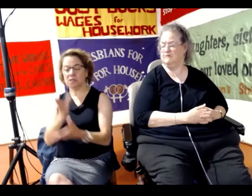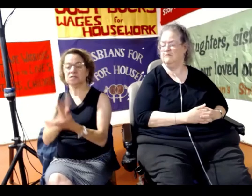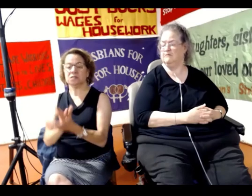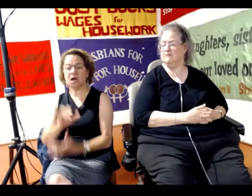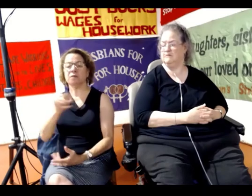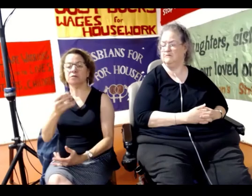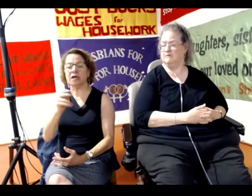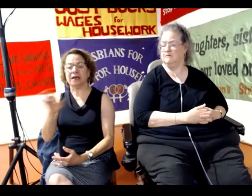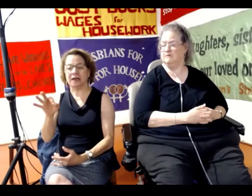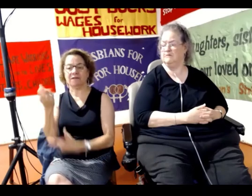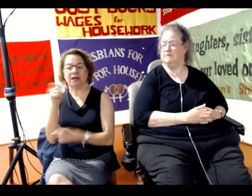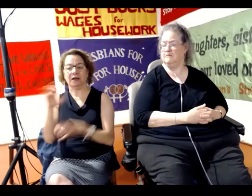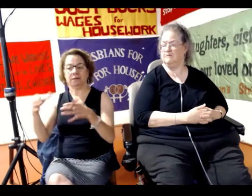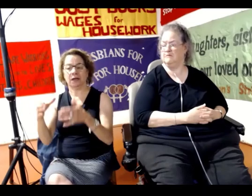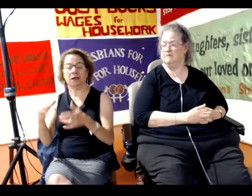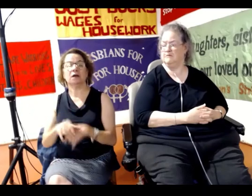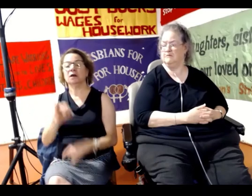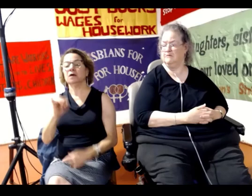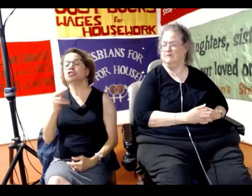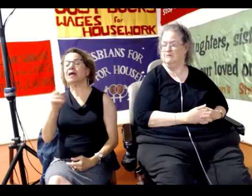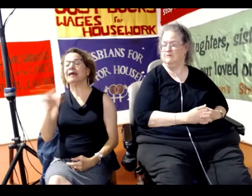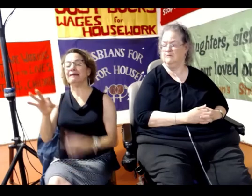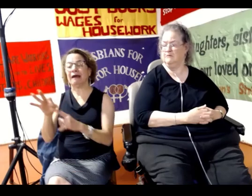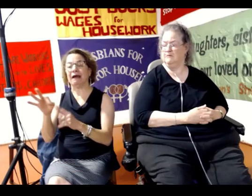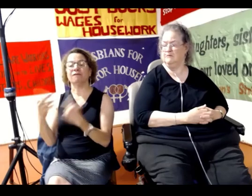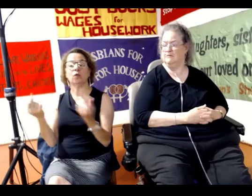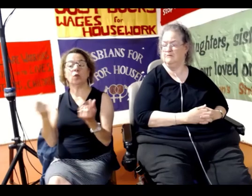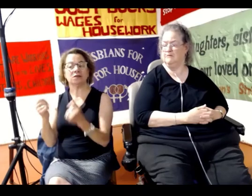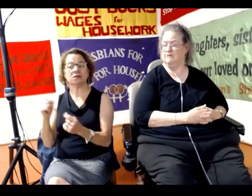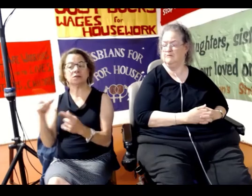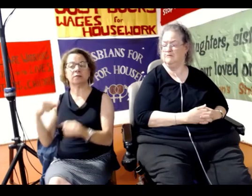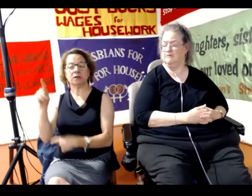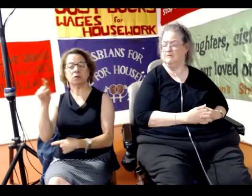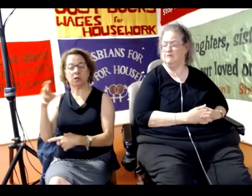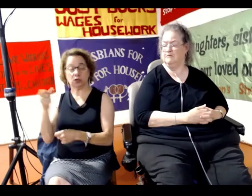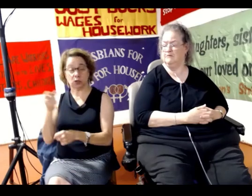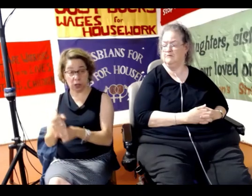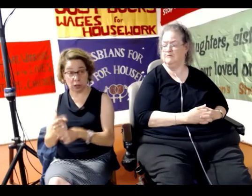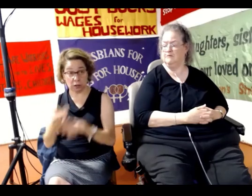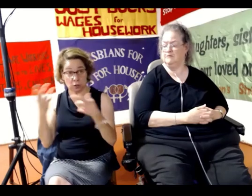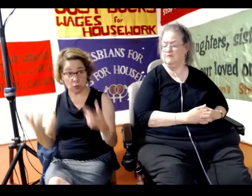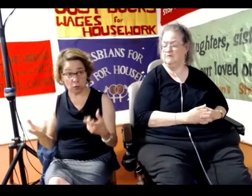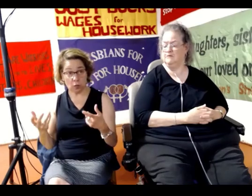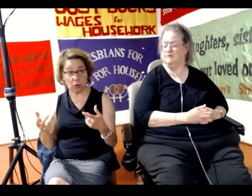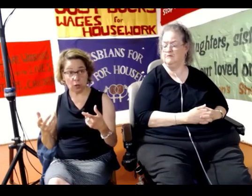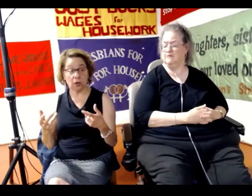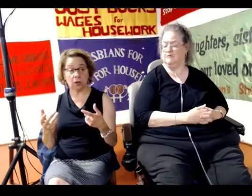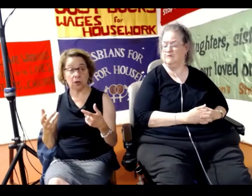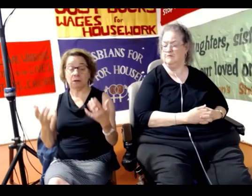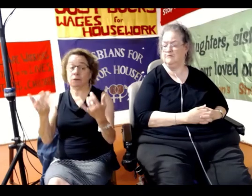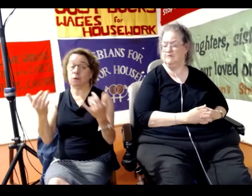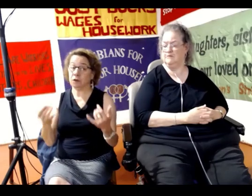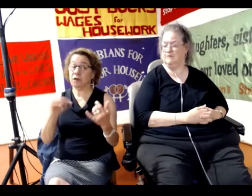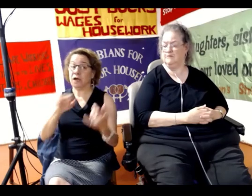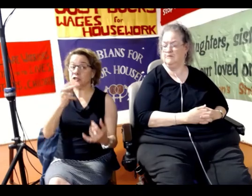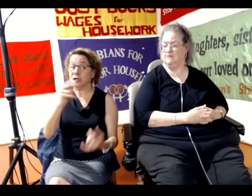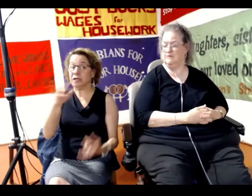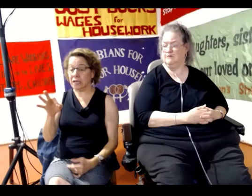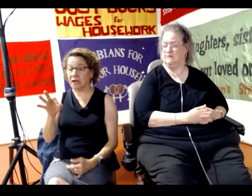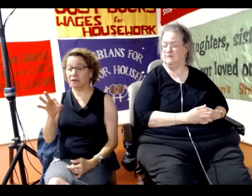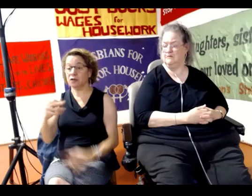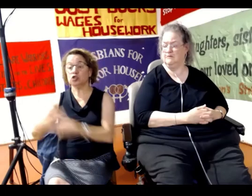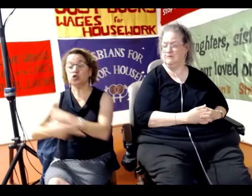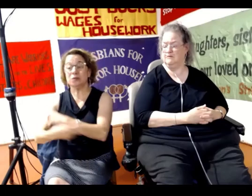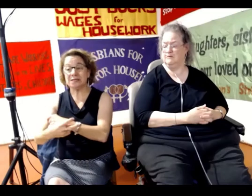job over the last hundred years, as it's been, well certainly now anyhow, is to